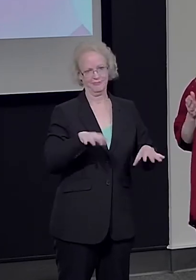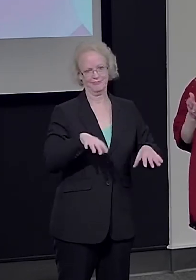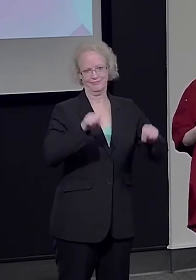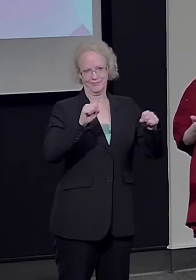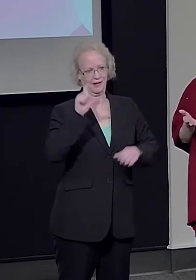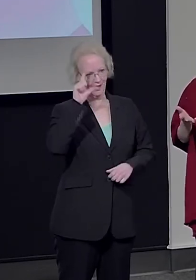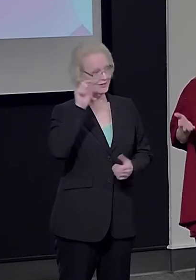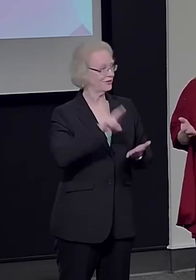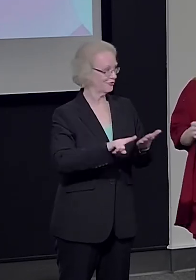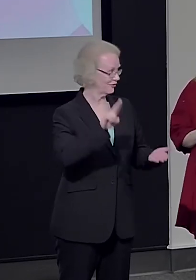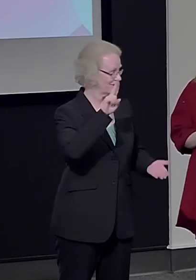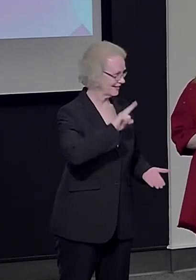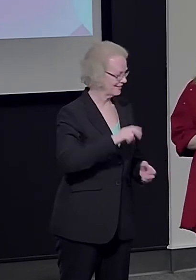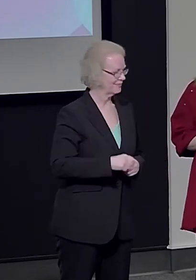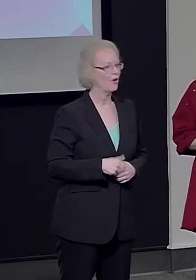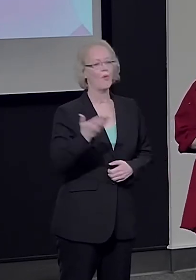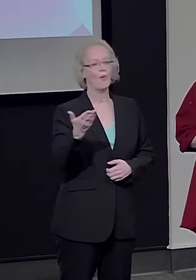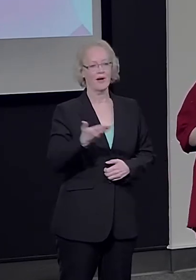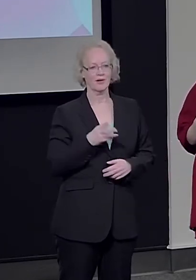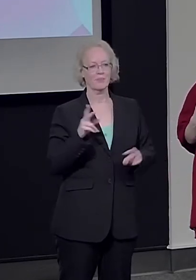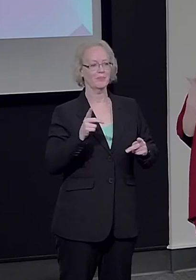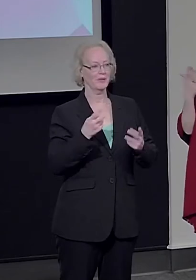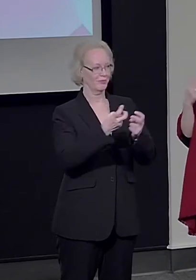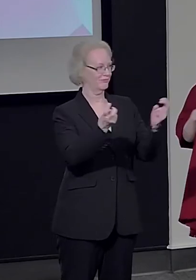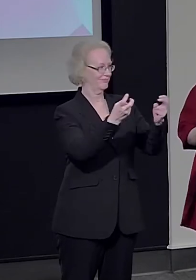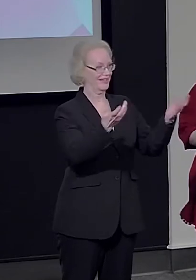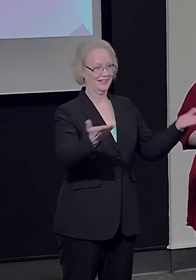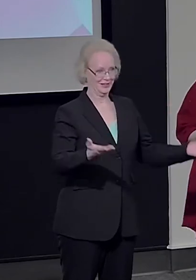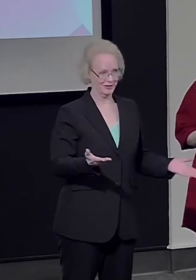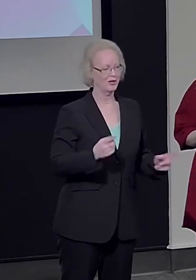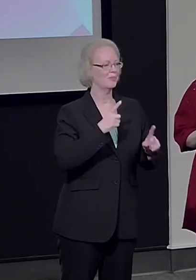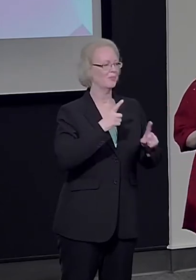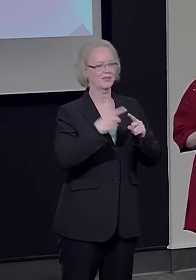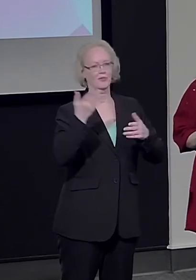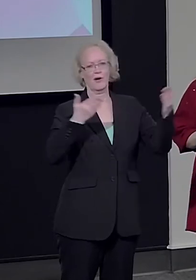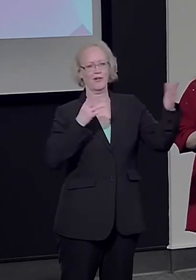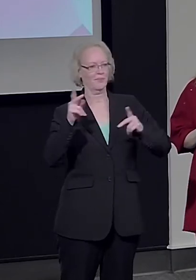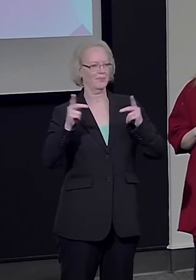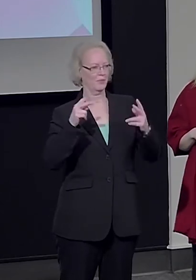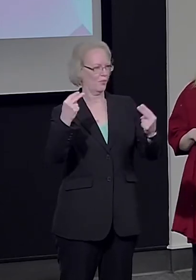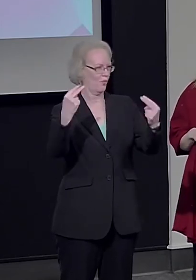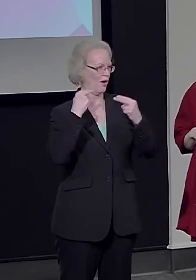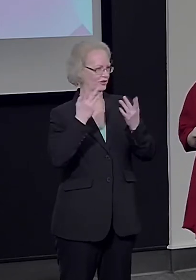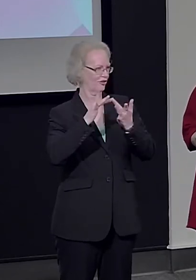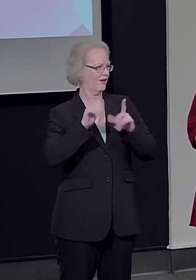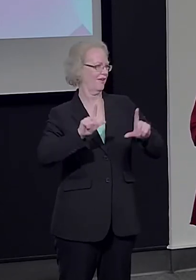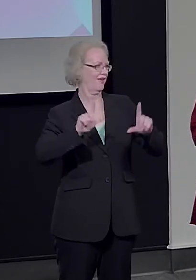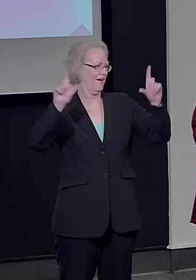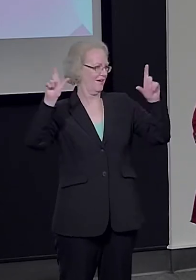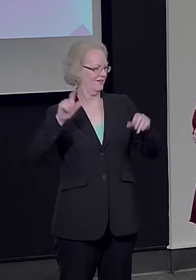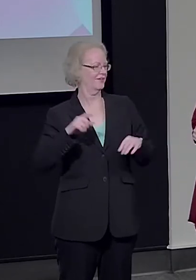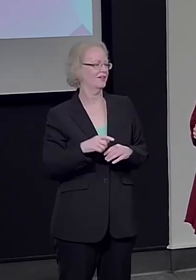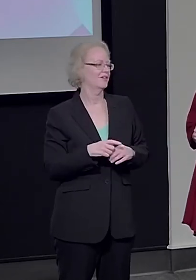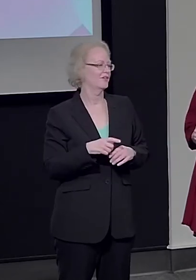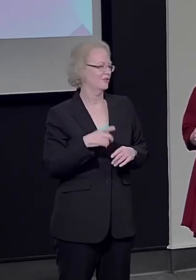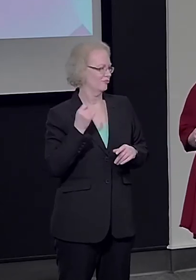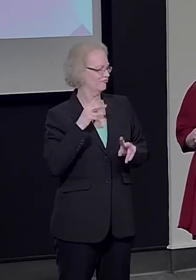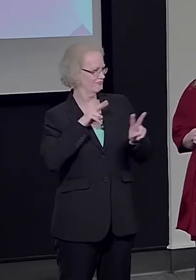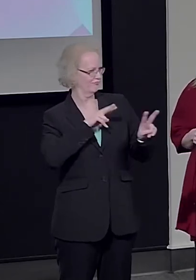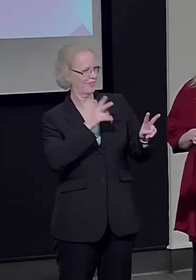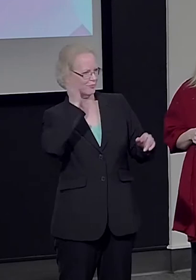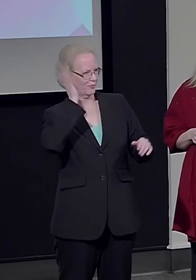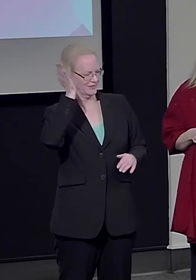Welcome to those here in the auditorium, and also welcome to those online that are remotely following this presentation.